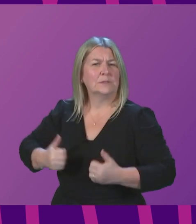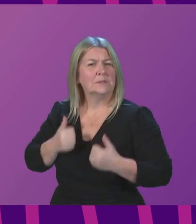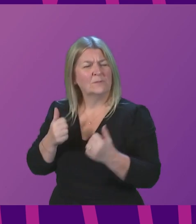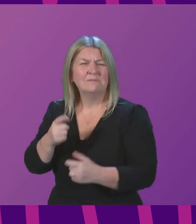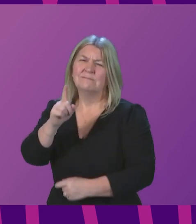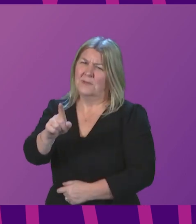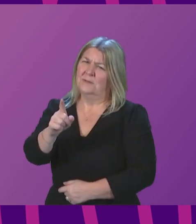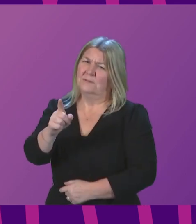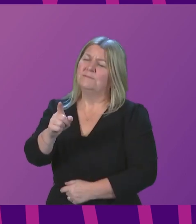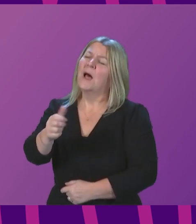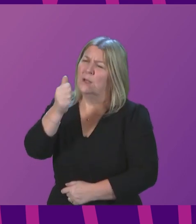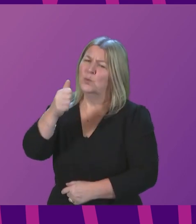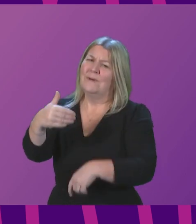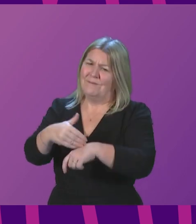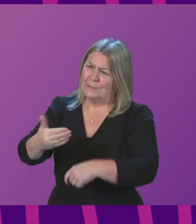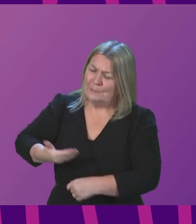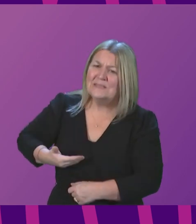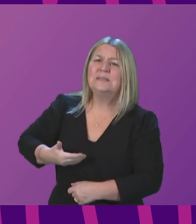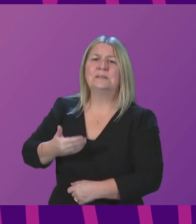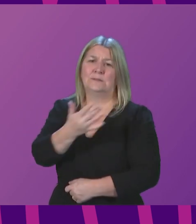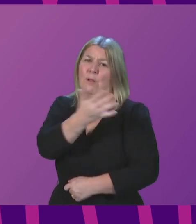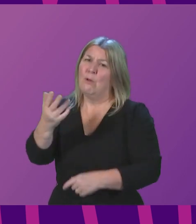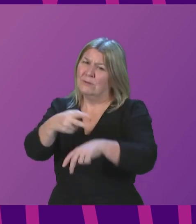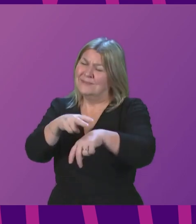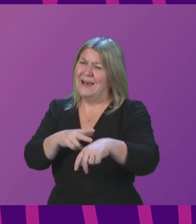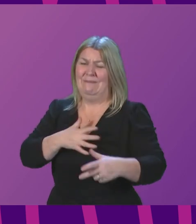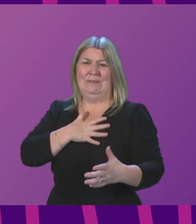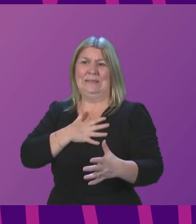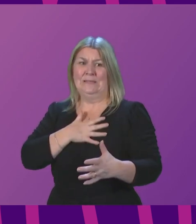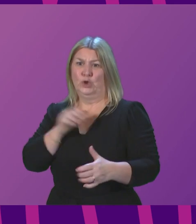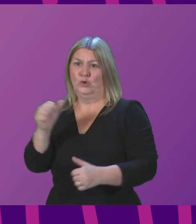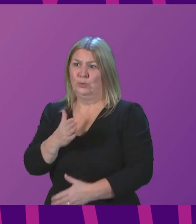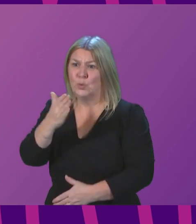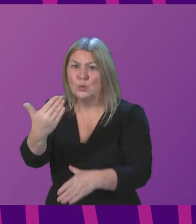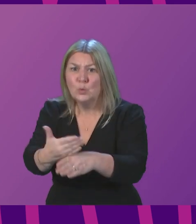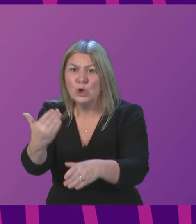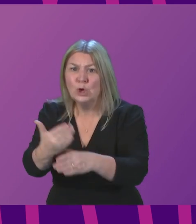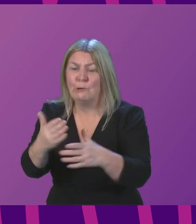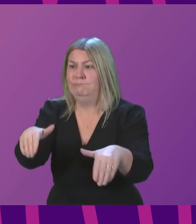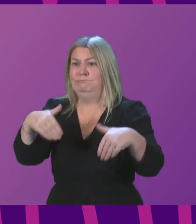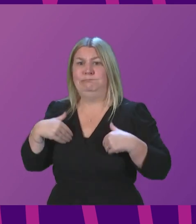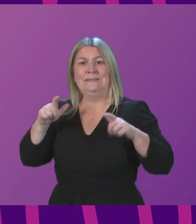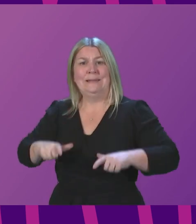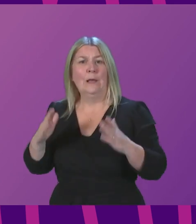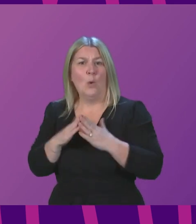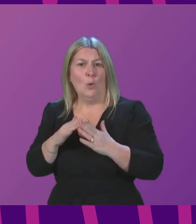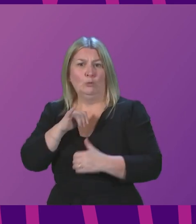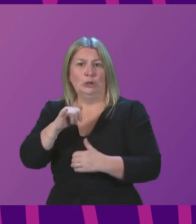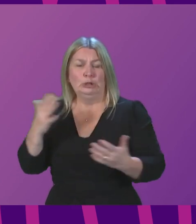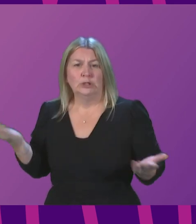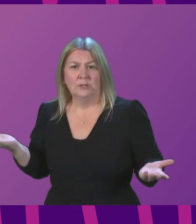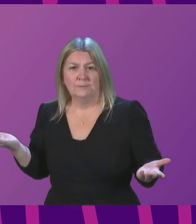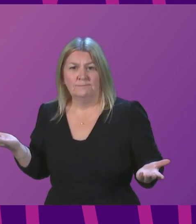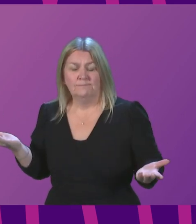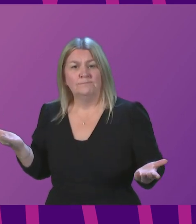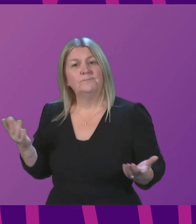roles who will be terrified about compromising their health or going to work. If the UK Government refuses to do the right thing, could the First